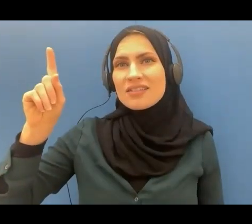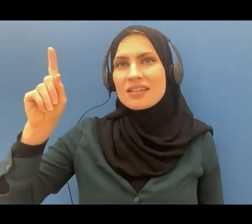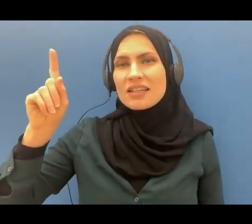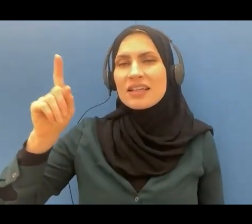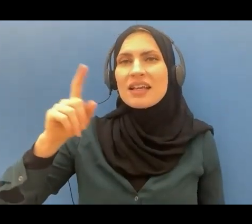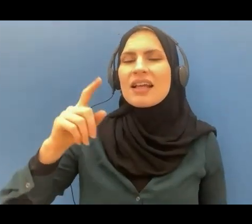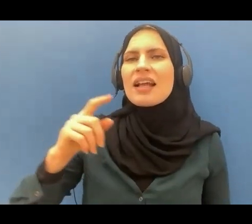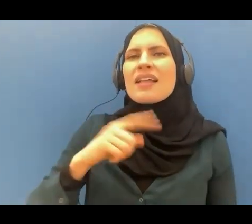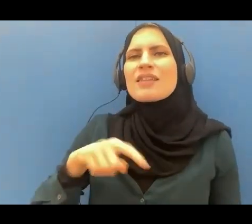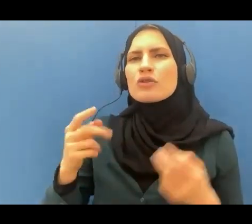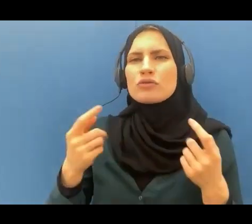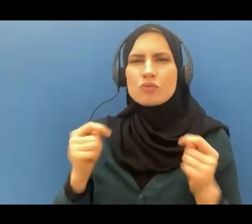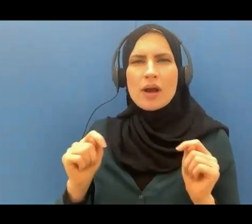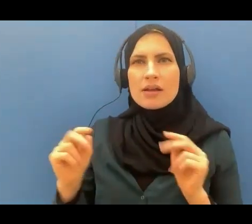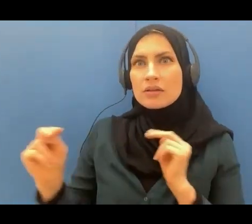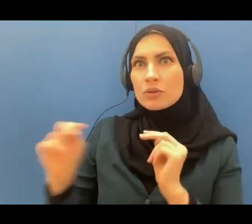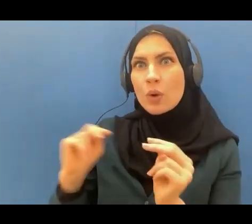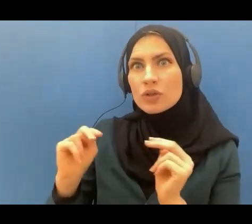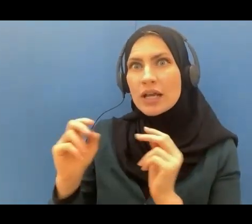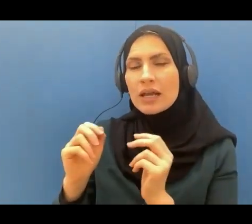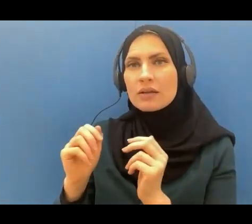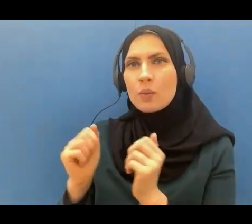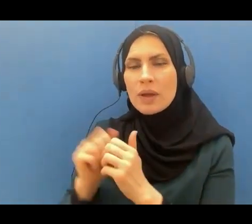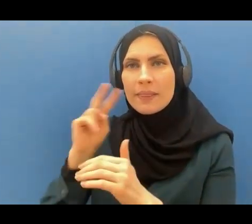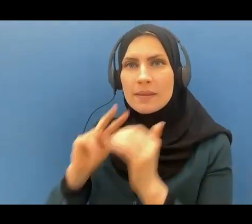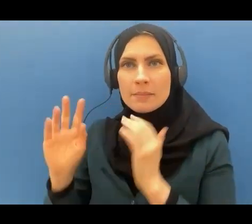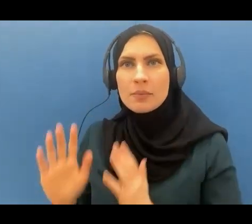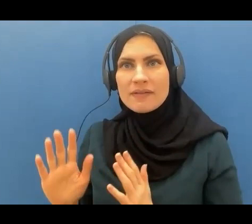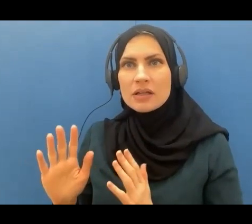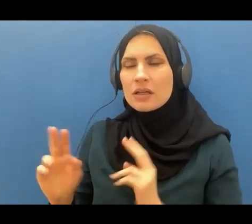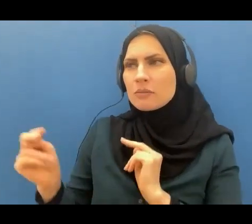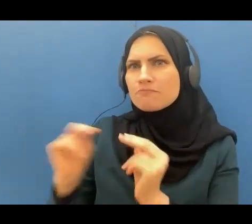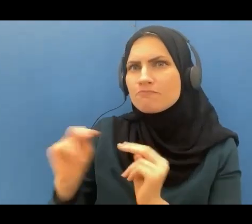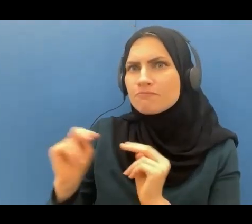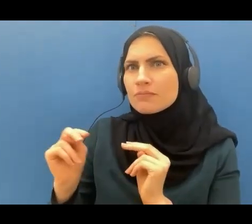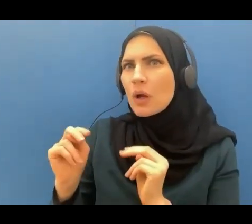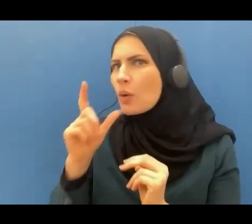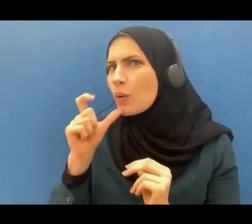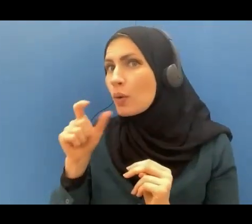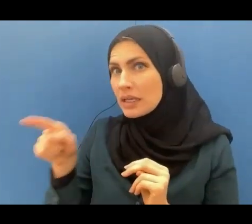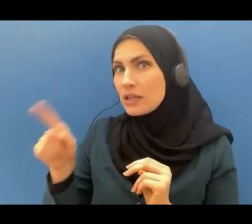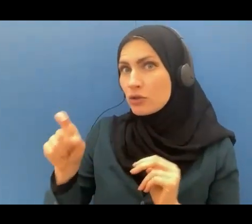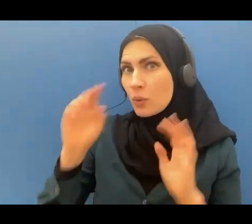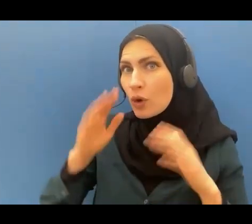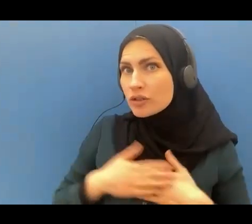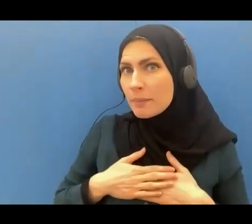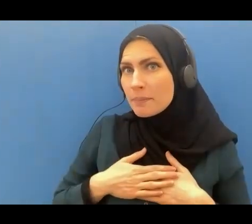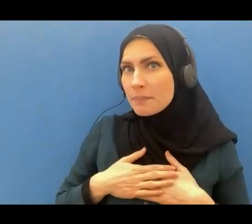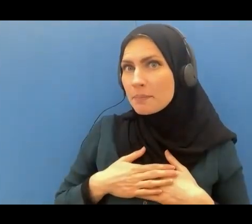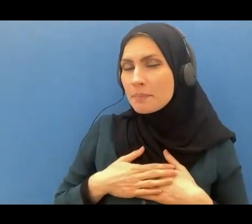with the messenger as to whom he should worship and